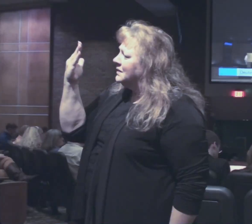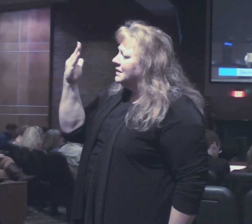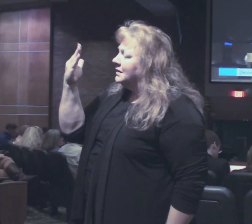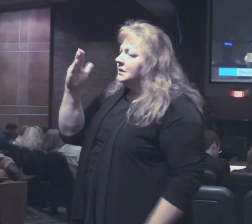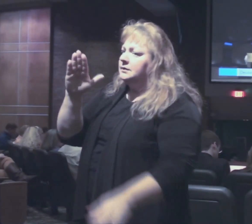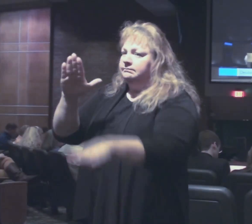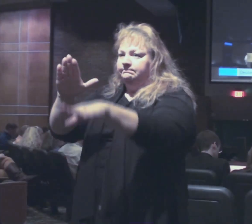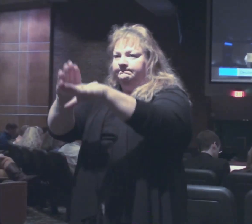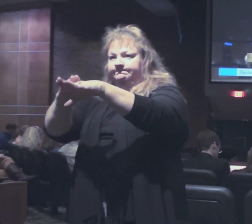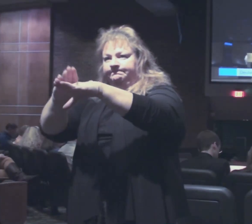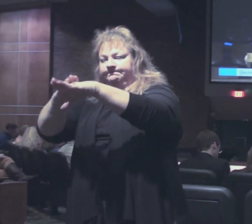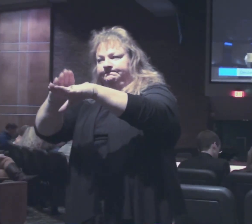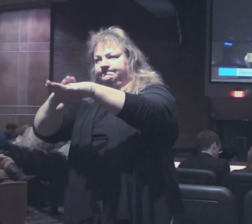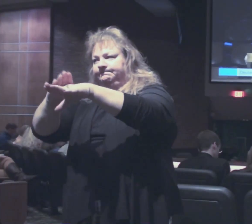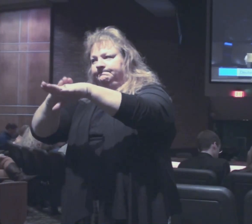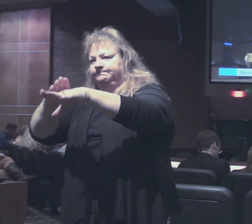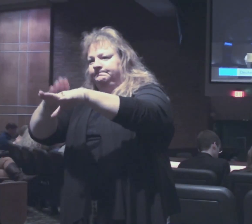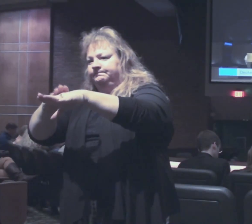Beware.